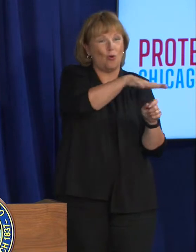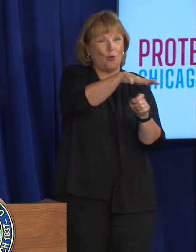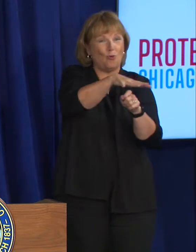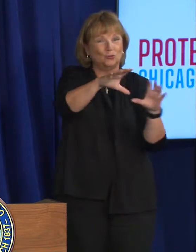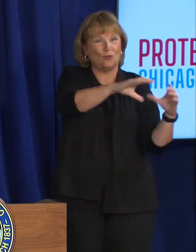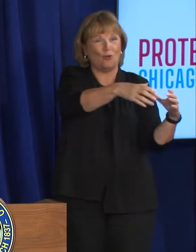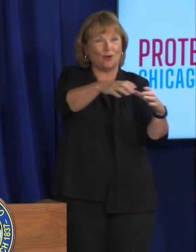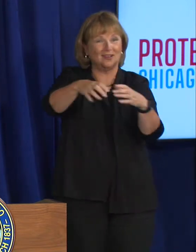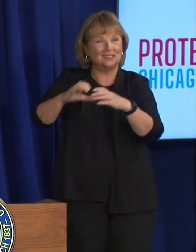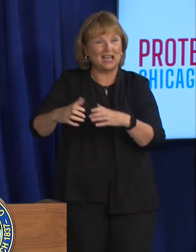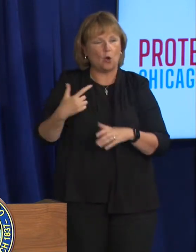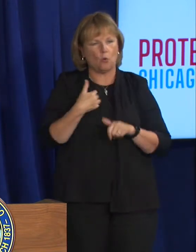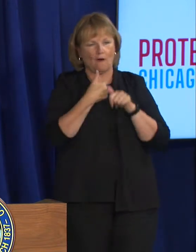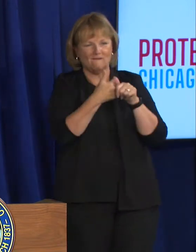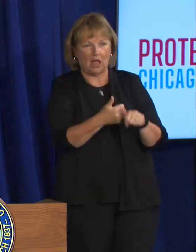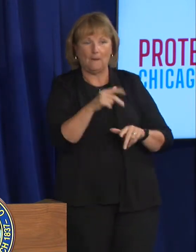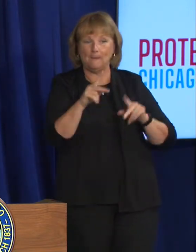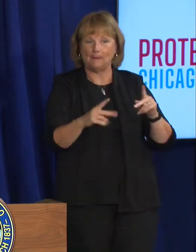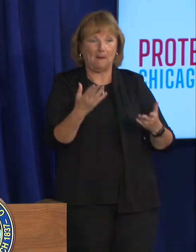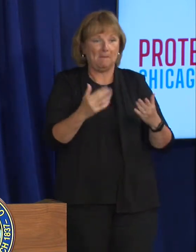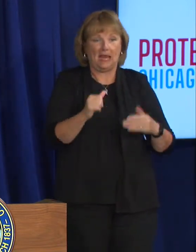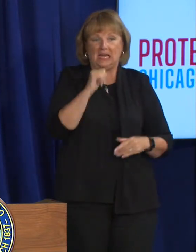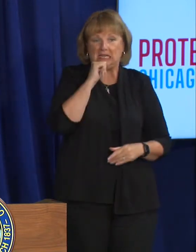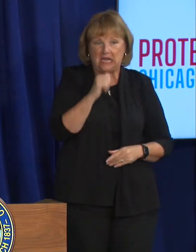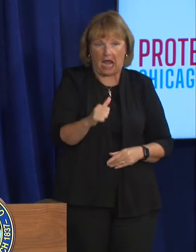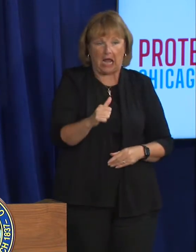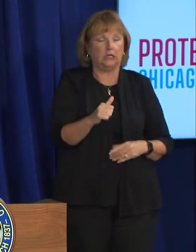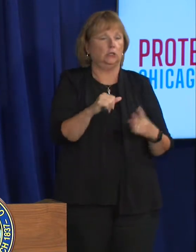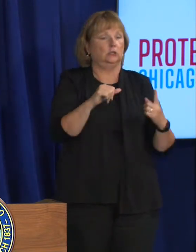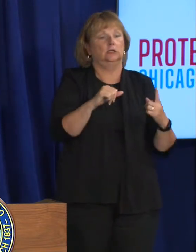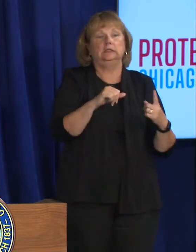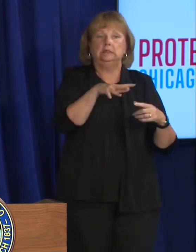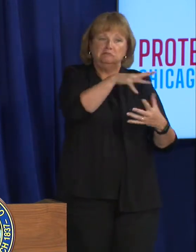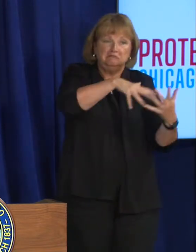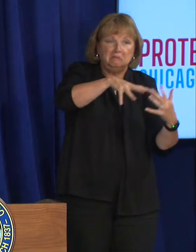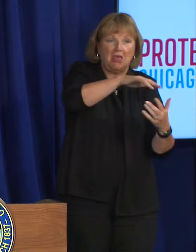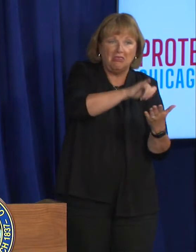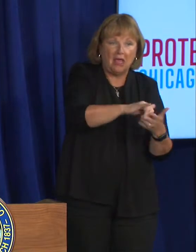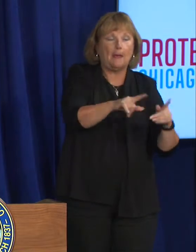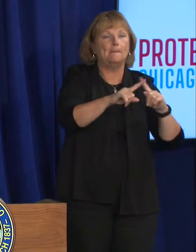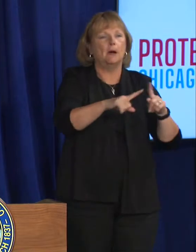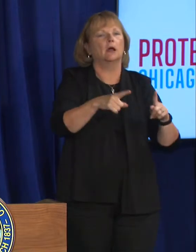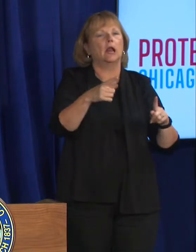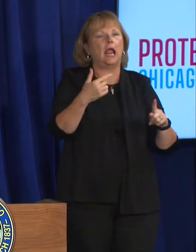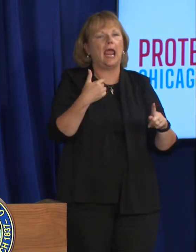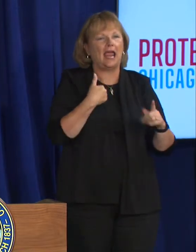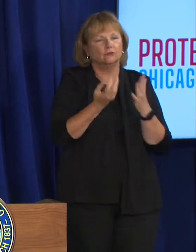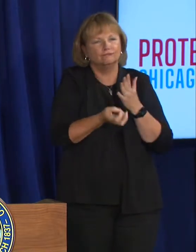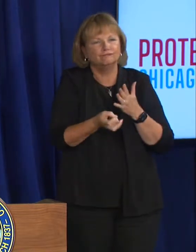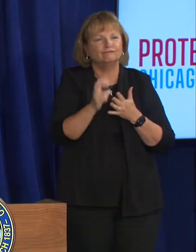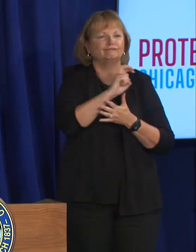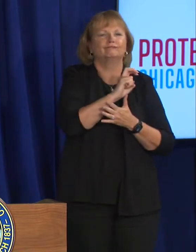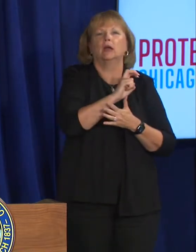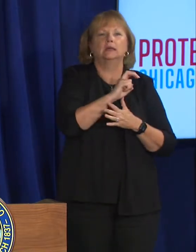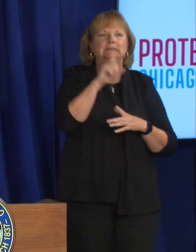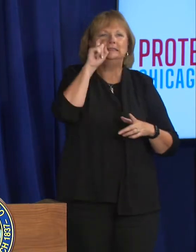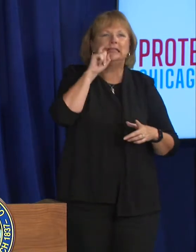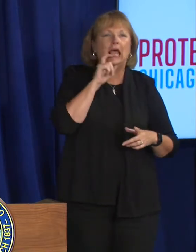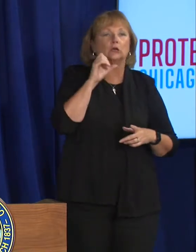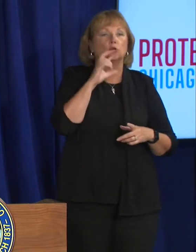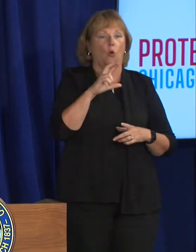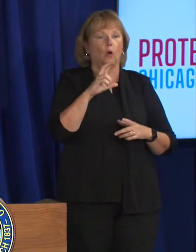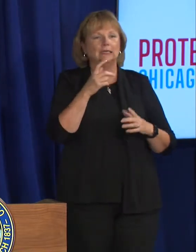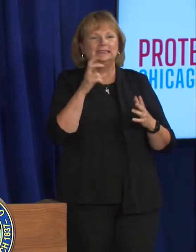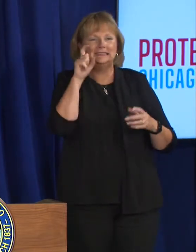may not be in that category of social and sexual venues but may be in the category of multiple or anonymous partners and